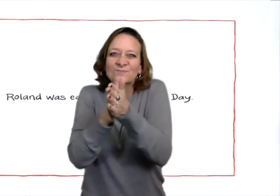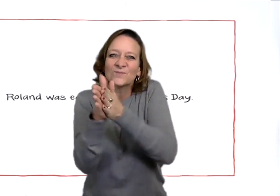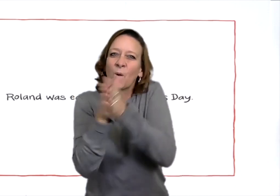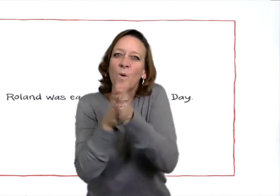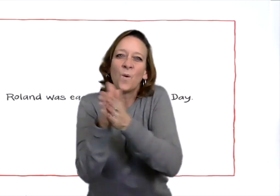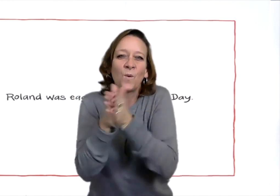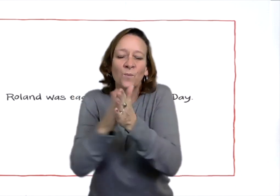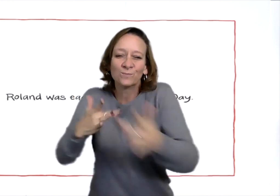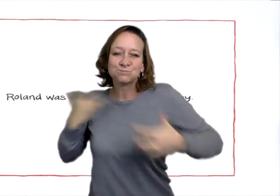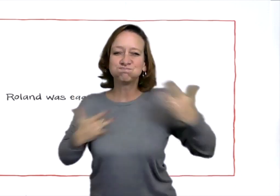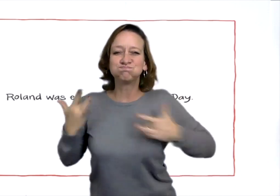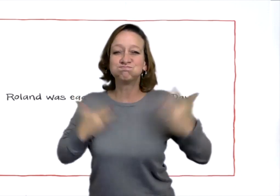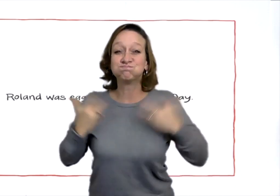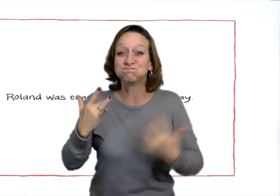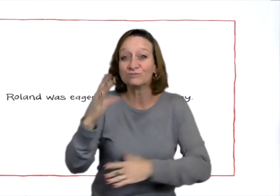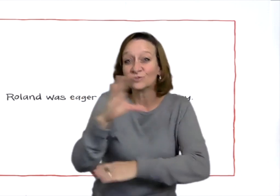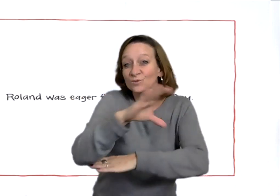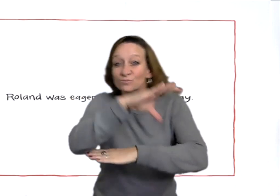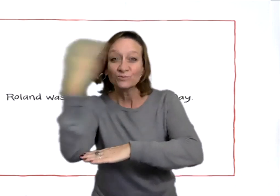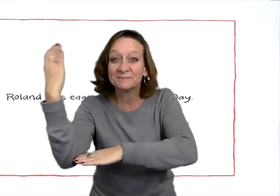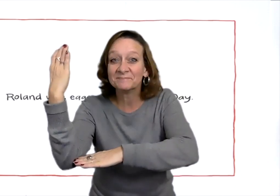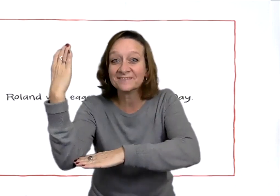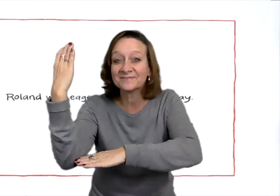Roland was eager for Christmas Day.